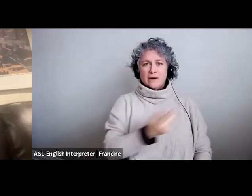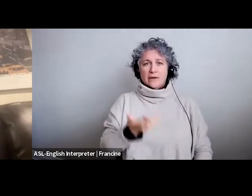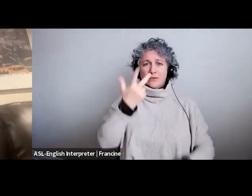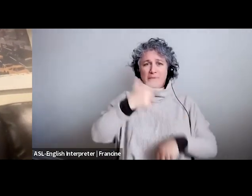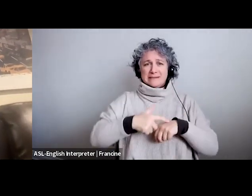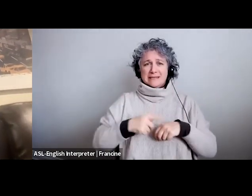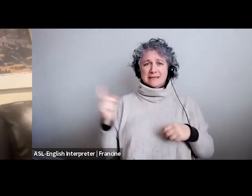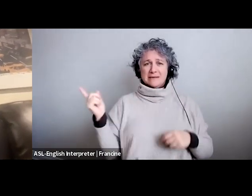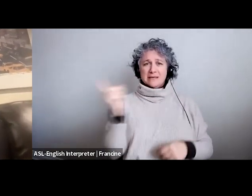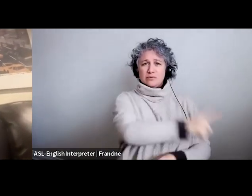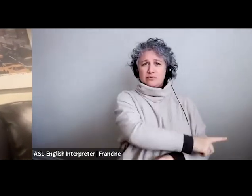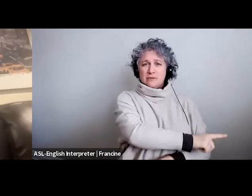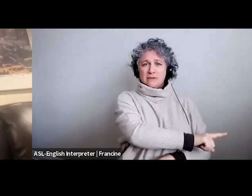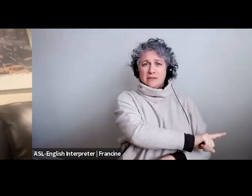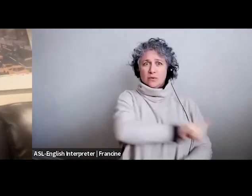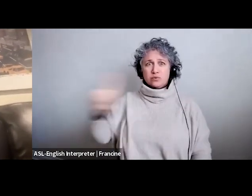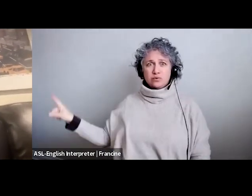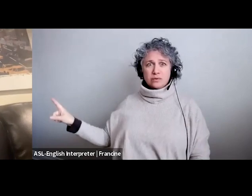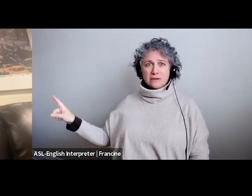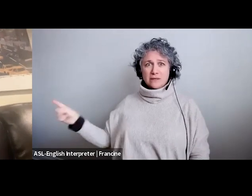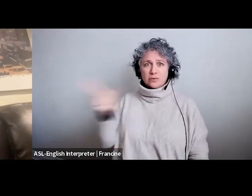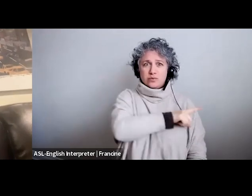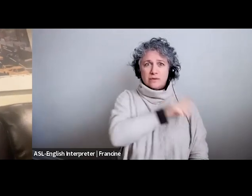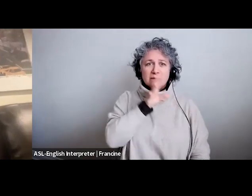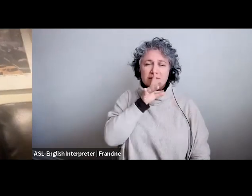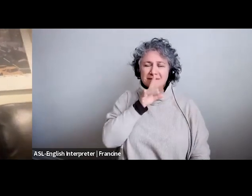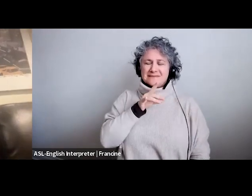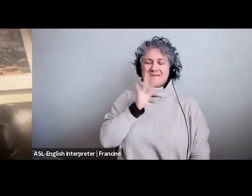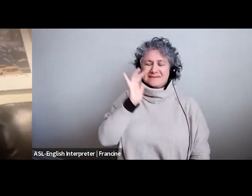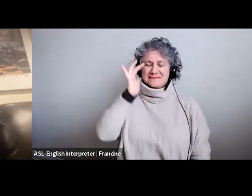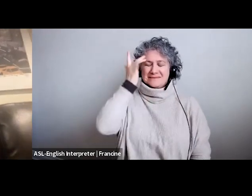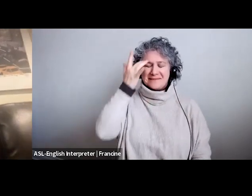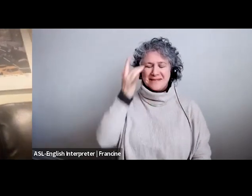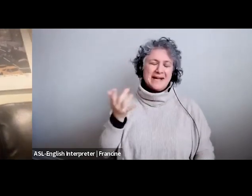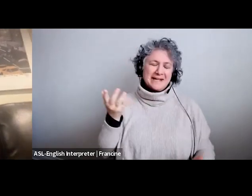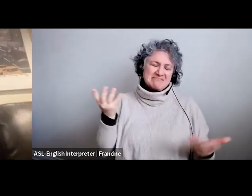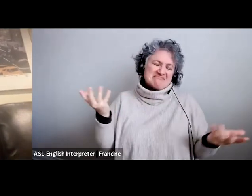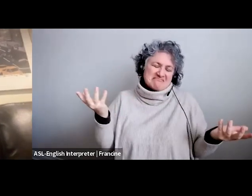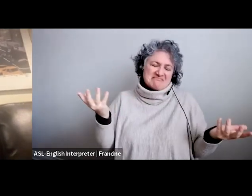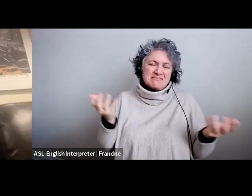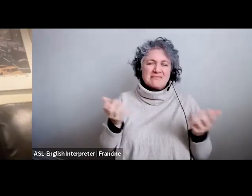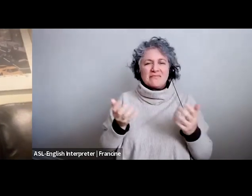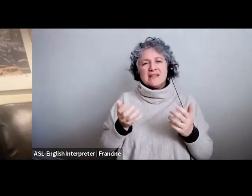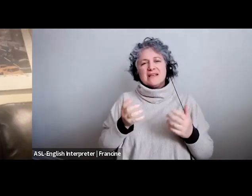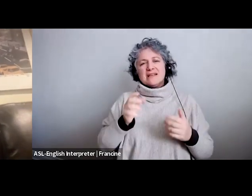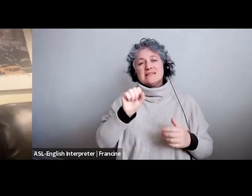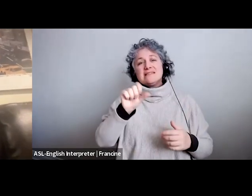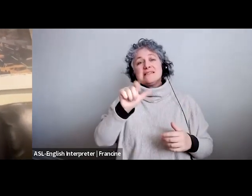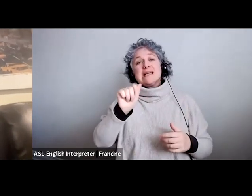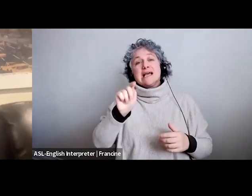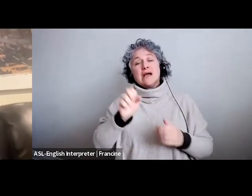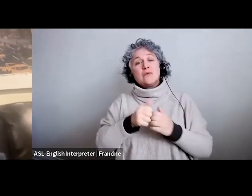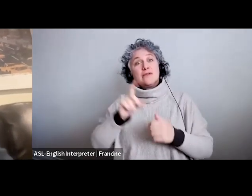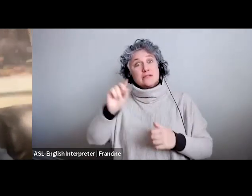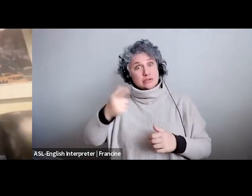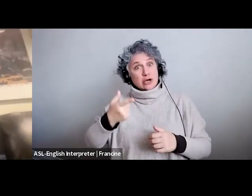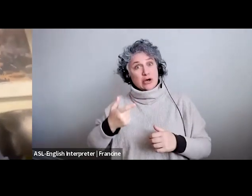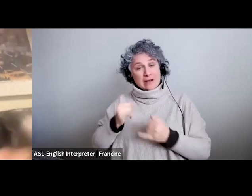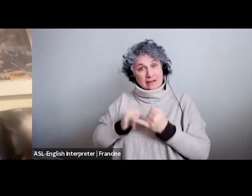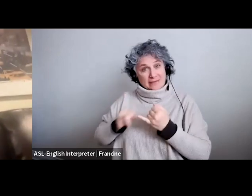to do a half a page of dialogue but they did slate with their dog at the end so i presented them um